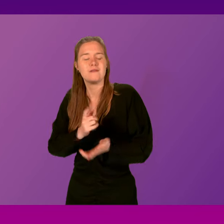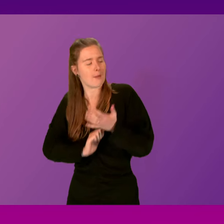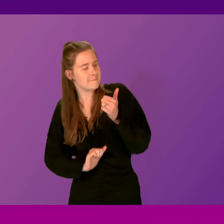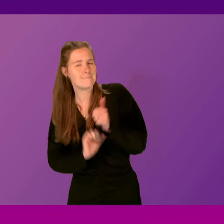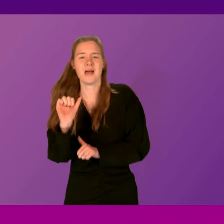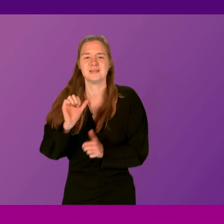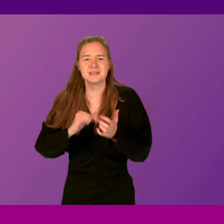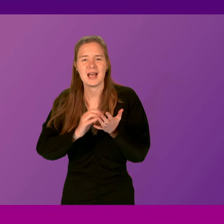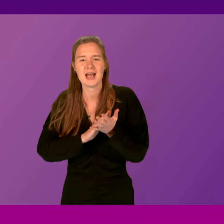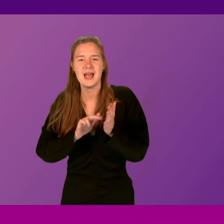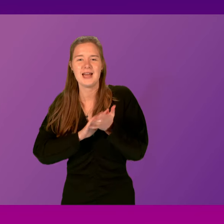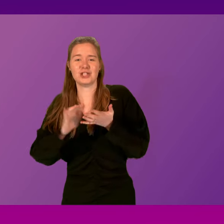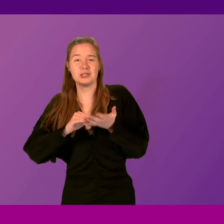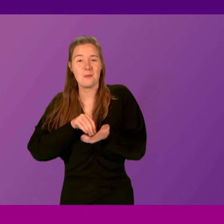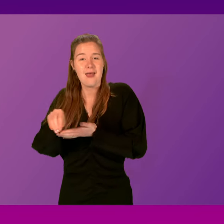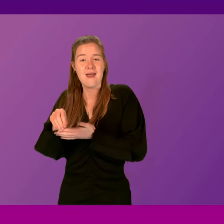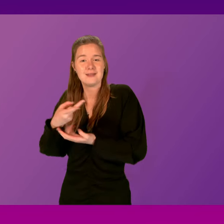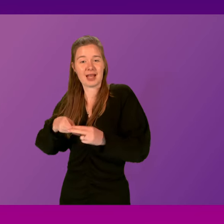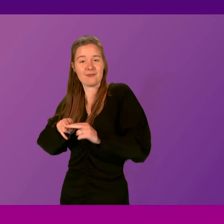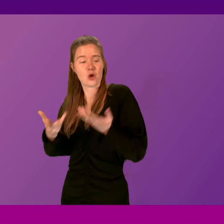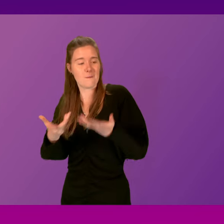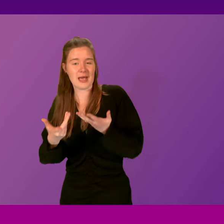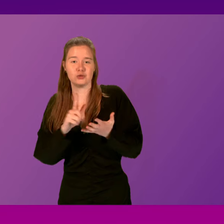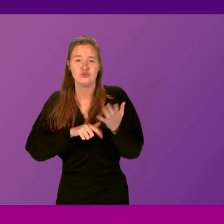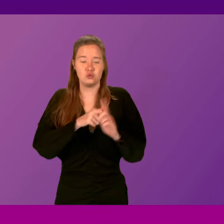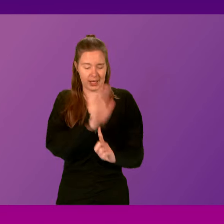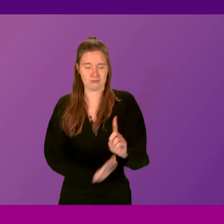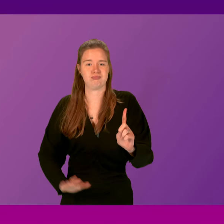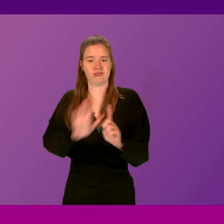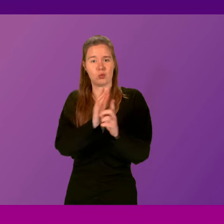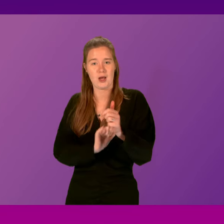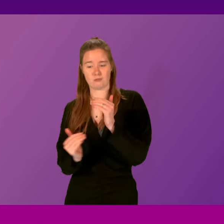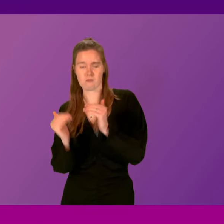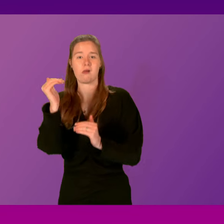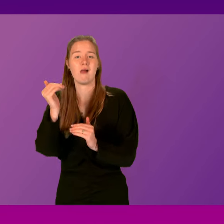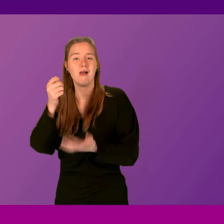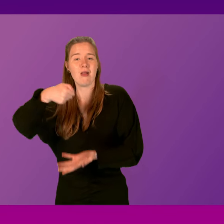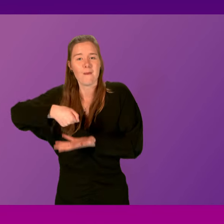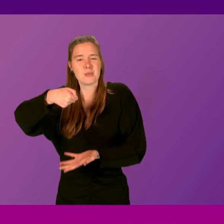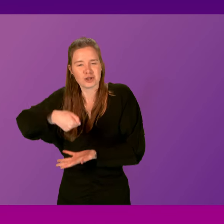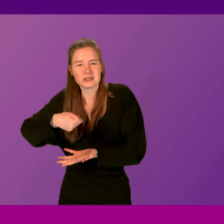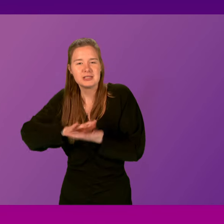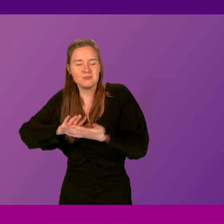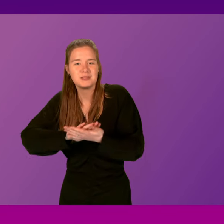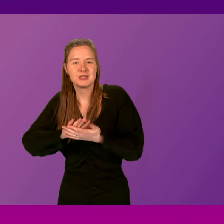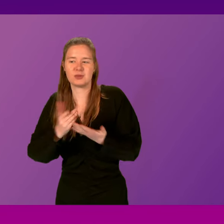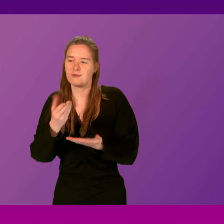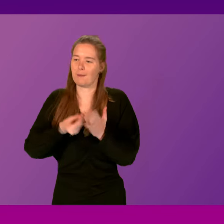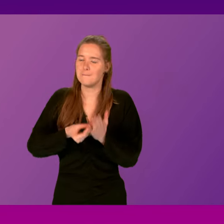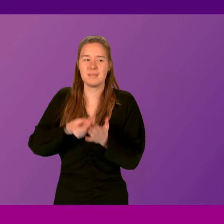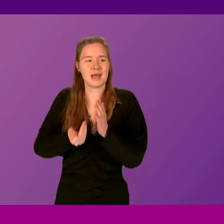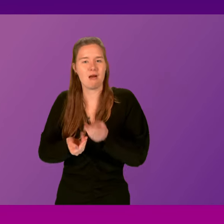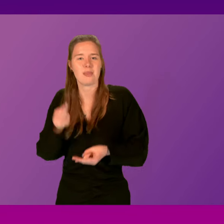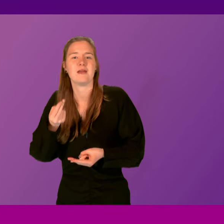best NHS paid staff compared to anywhere in the UK. It's a budget that gives, of course, a pay uplift